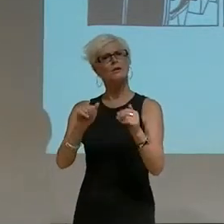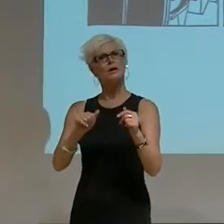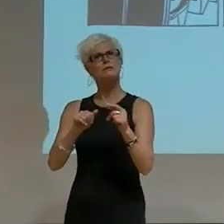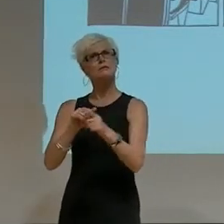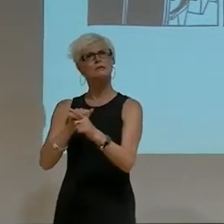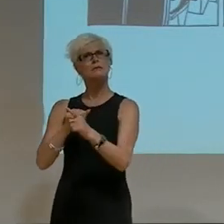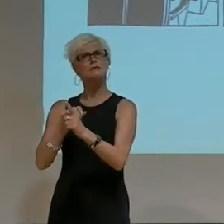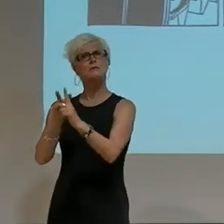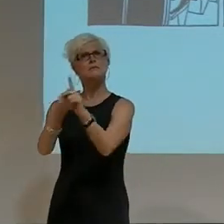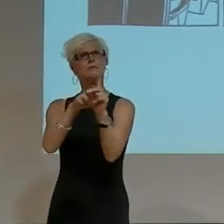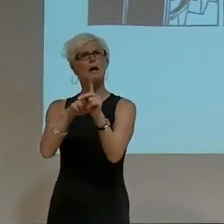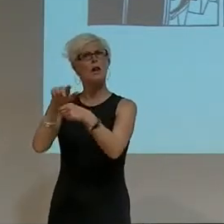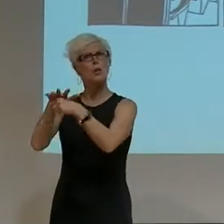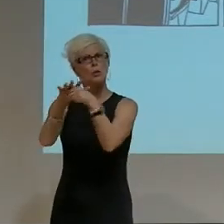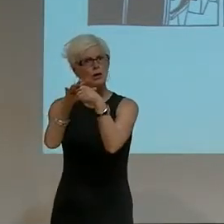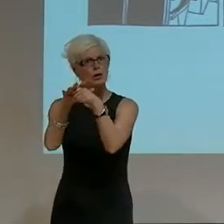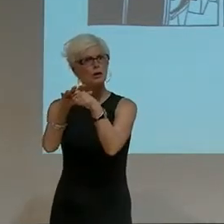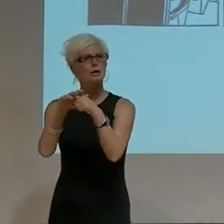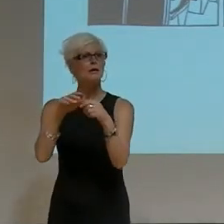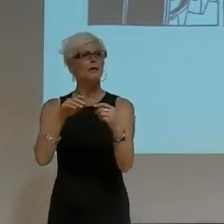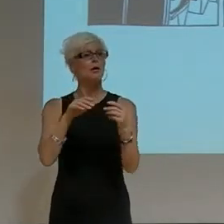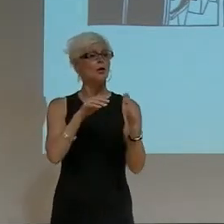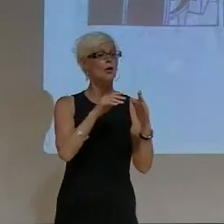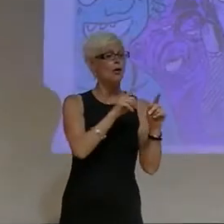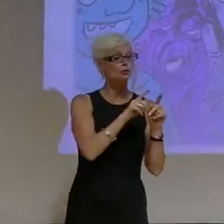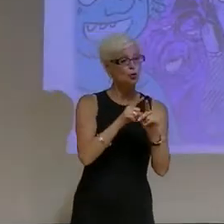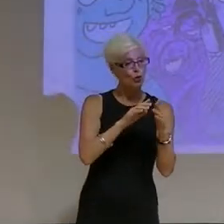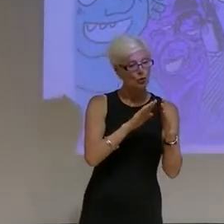contexts, local and global, urban and rural?